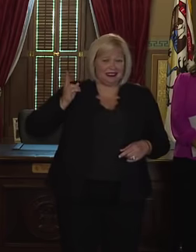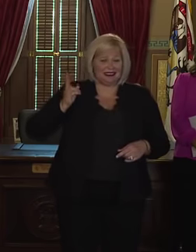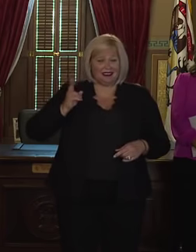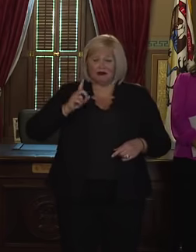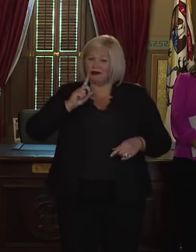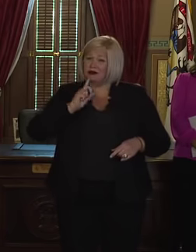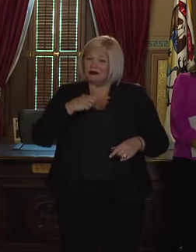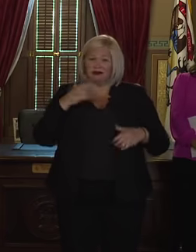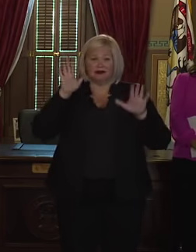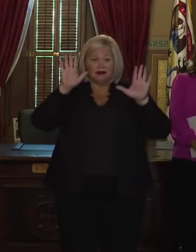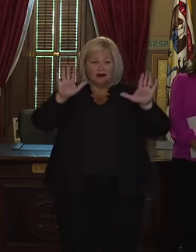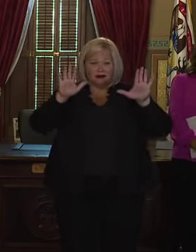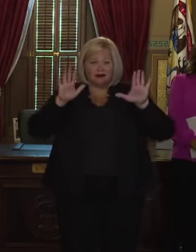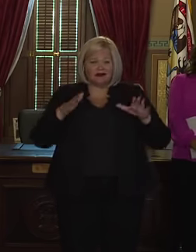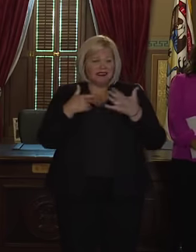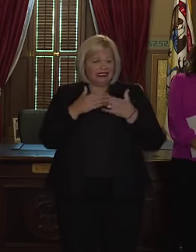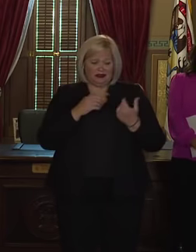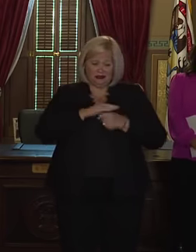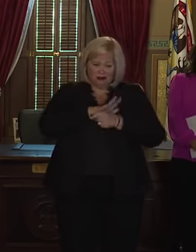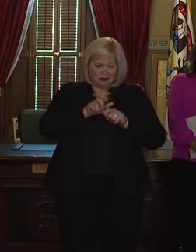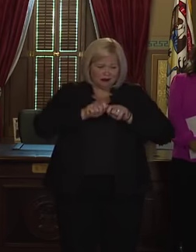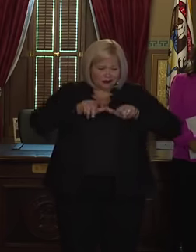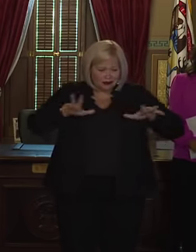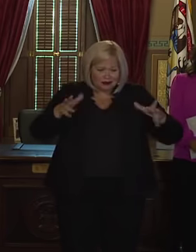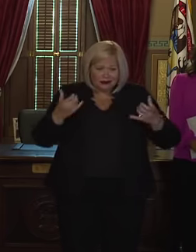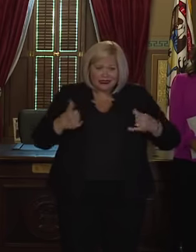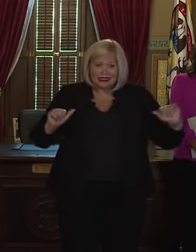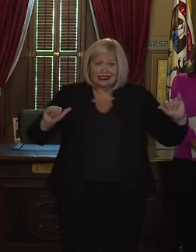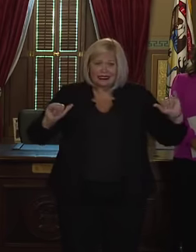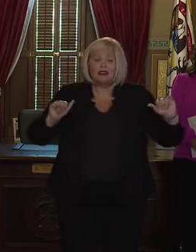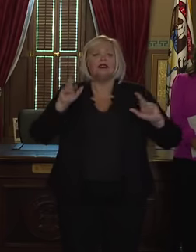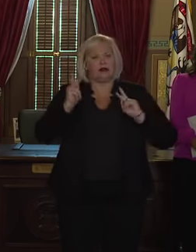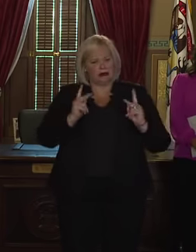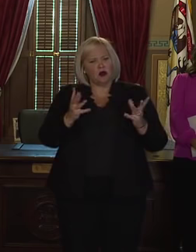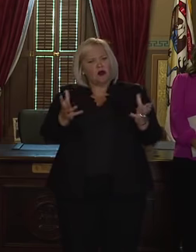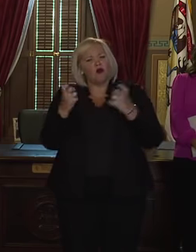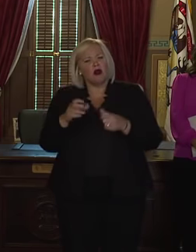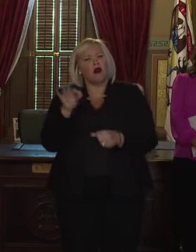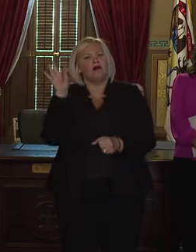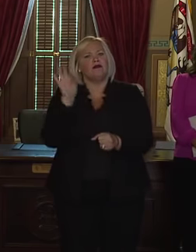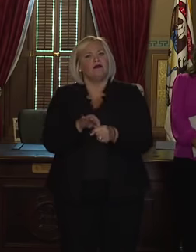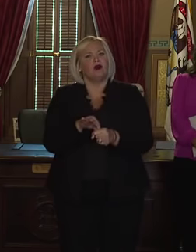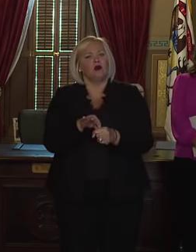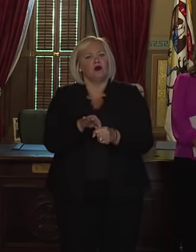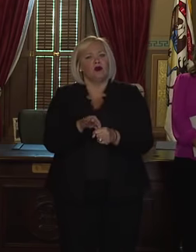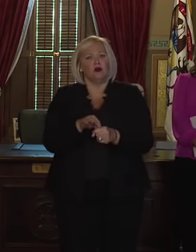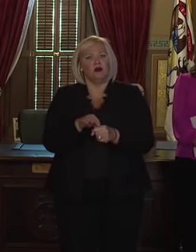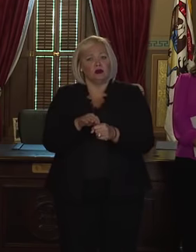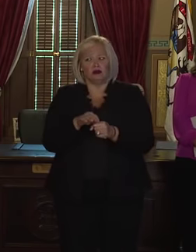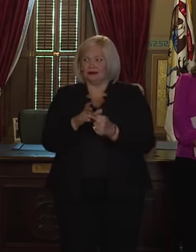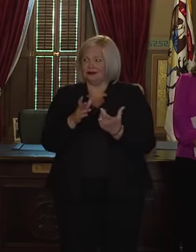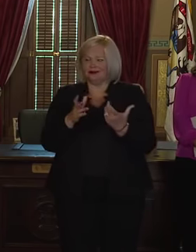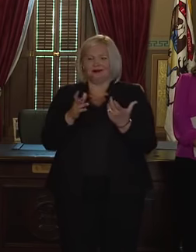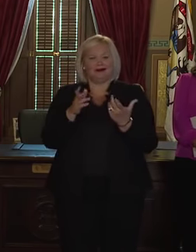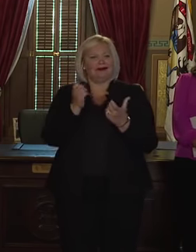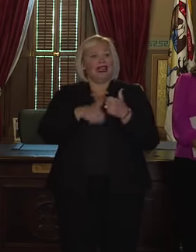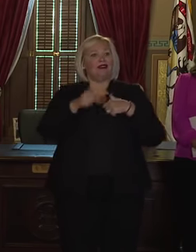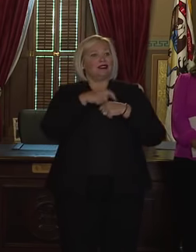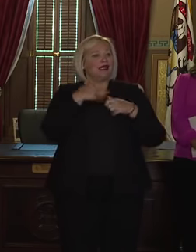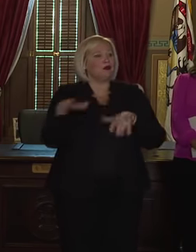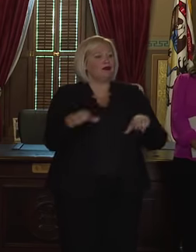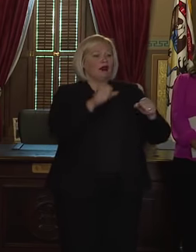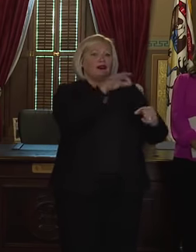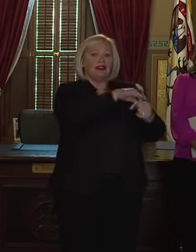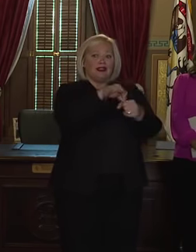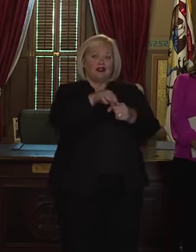truly remarkable in the midst of this global pandemic, that citizens want to vote. And they've been demonstrating that at every election we've